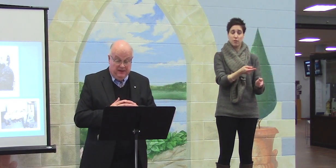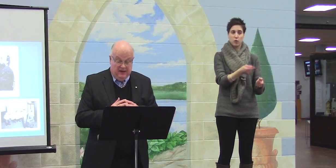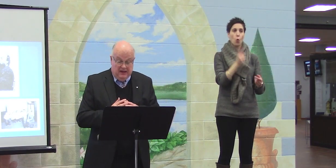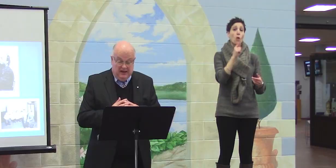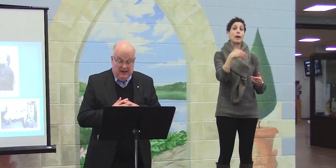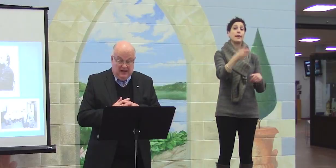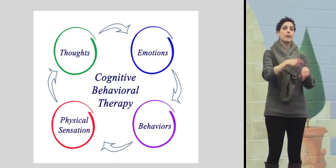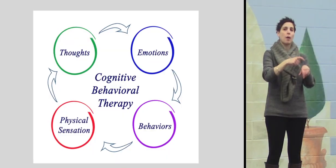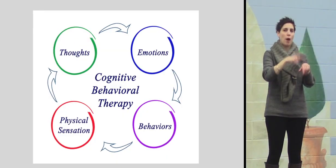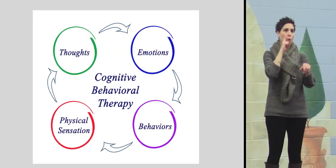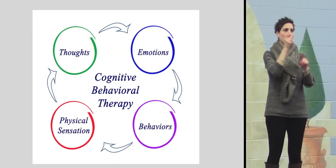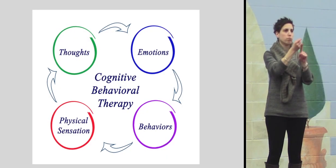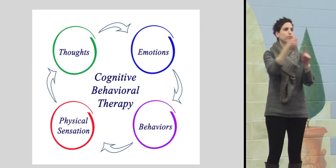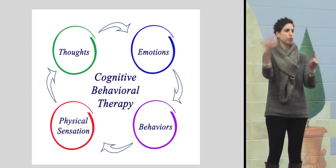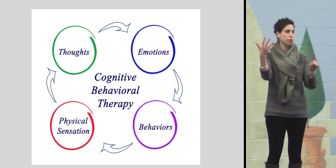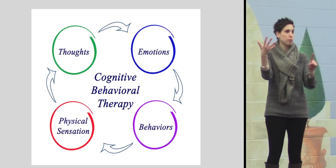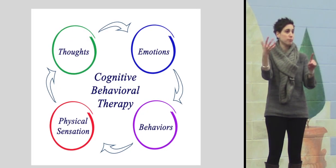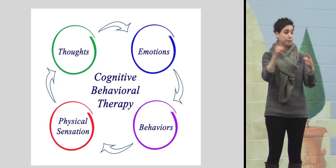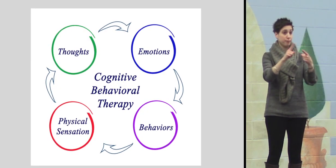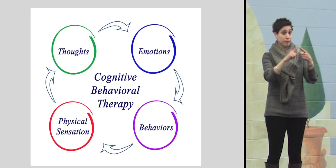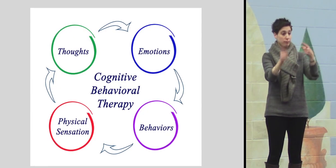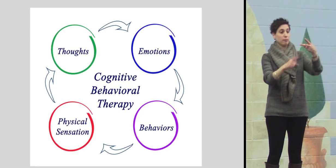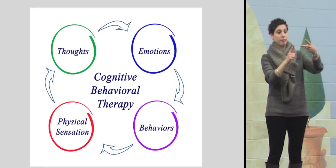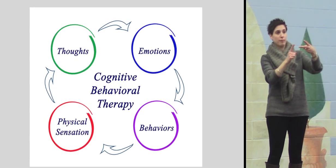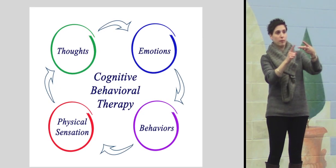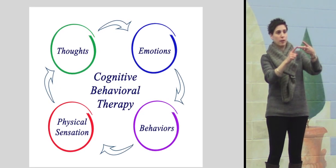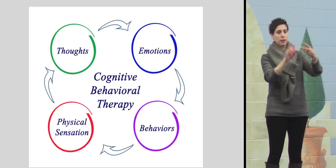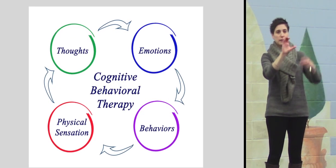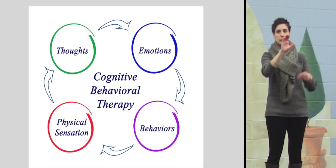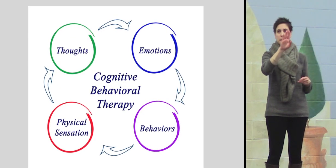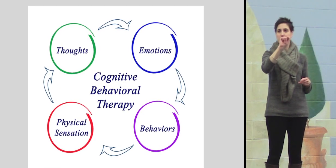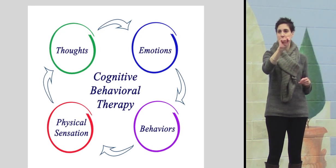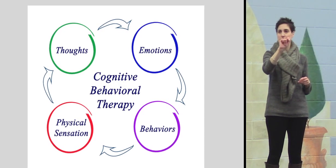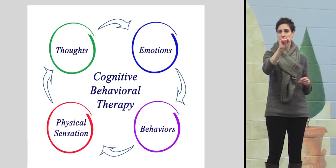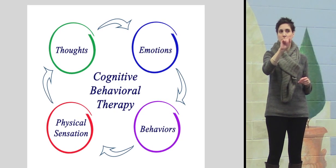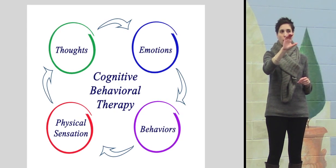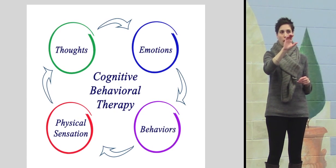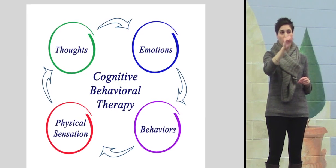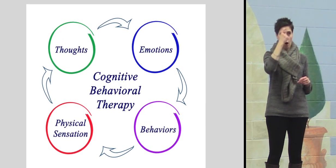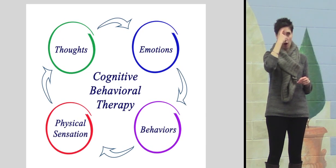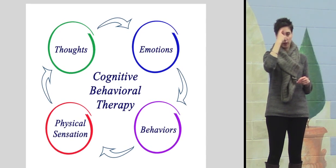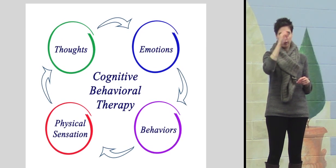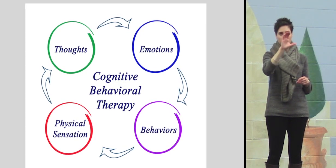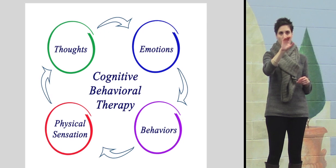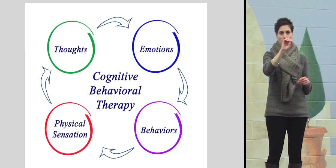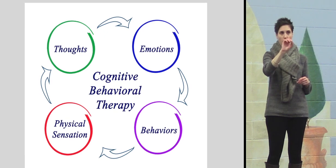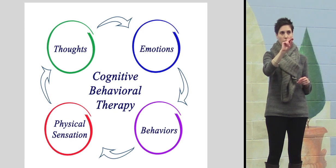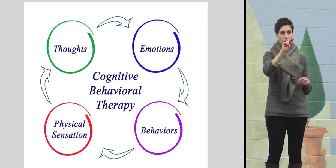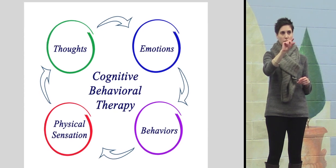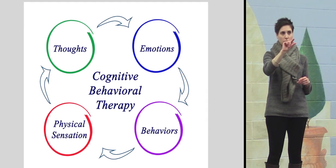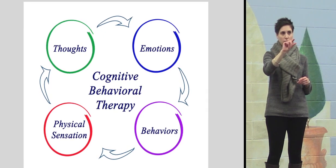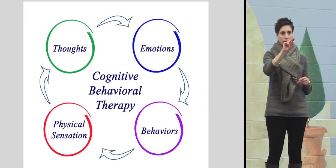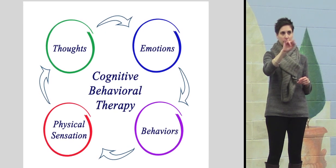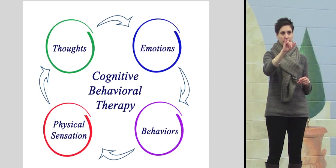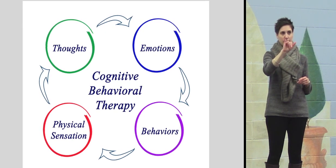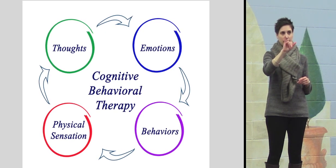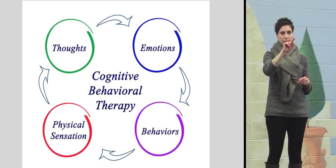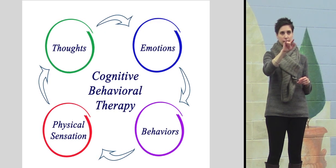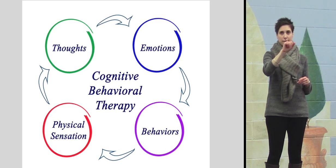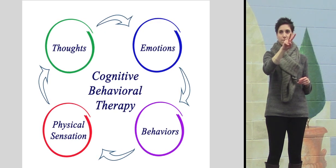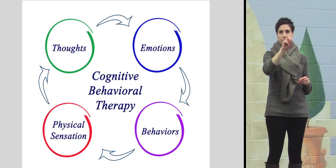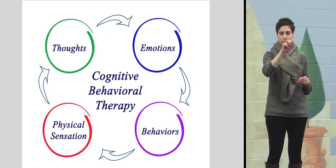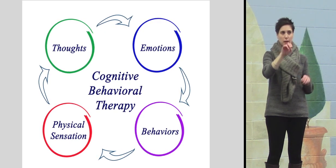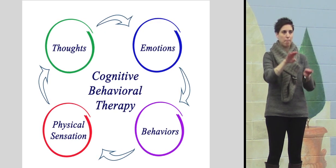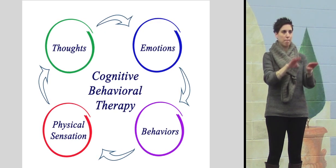day. There's something else called cognitive behavioral therapy. It's a special kind of